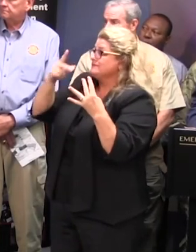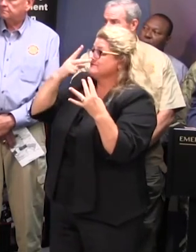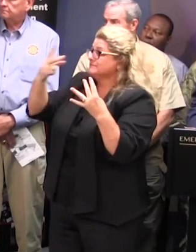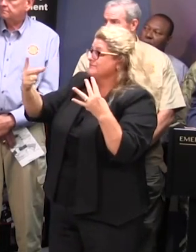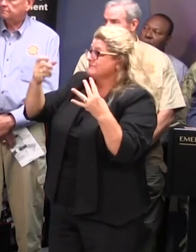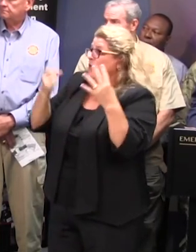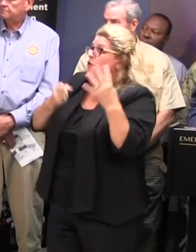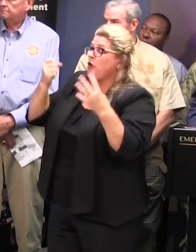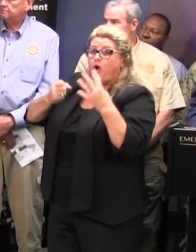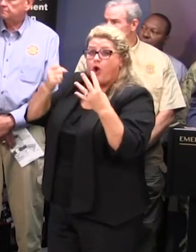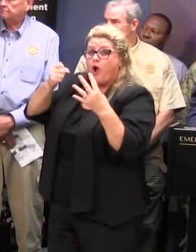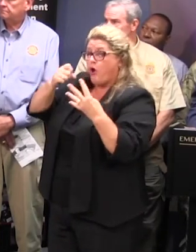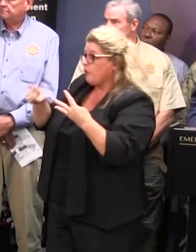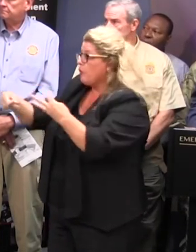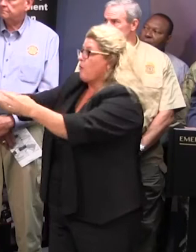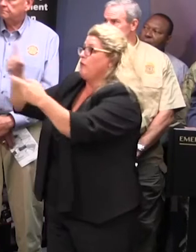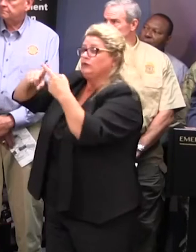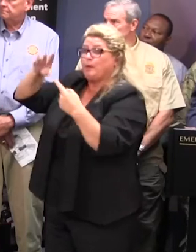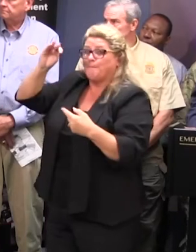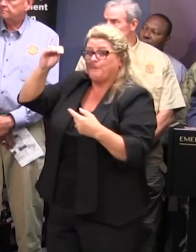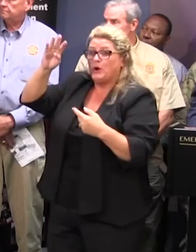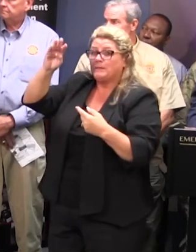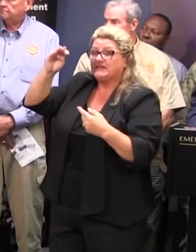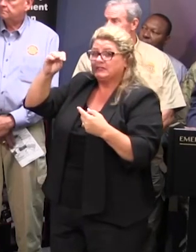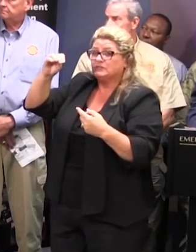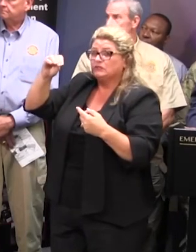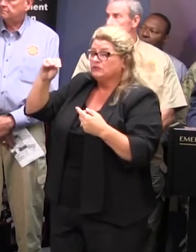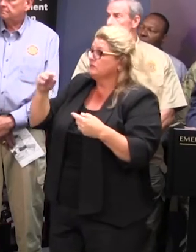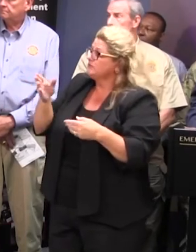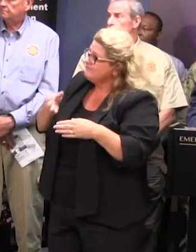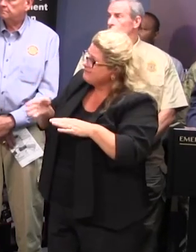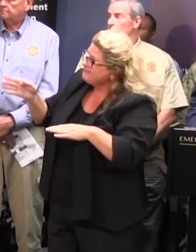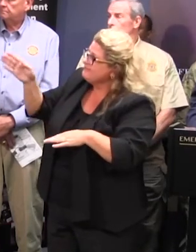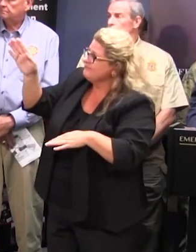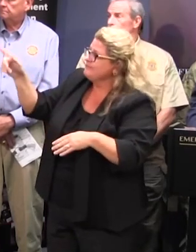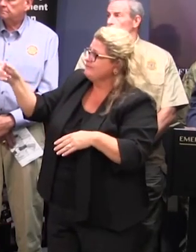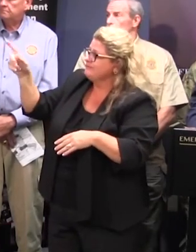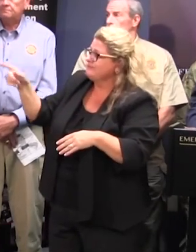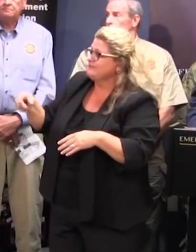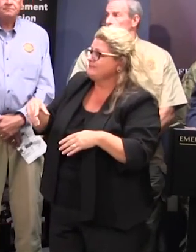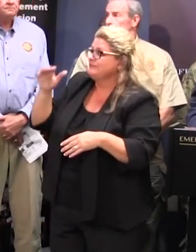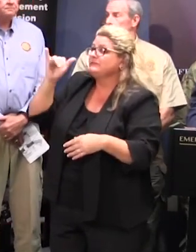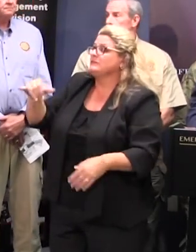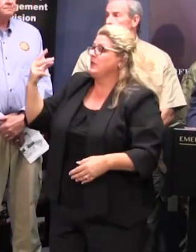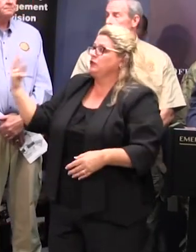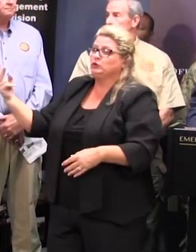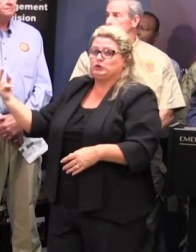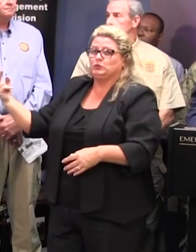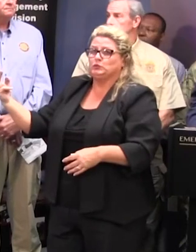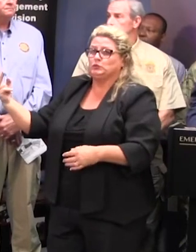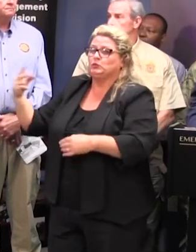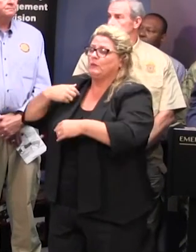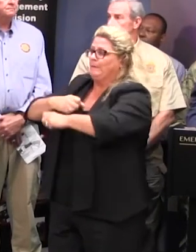vehicles headed towards the beach uh there right near that center line those are the two lanes that will be fully